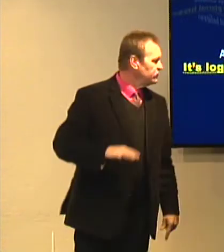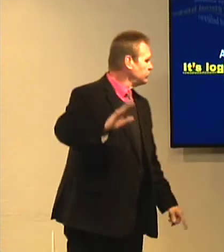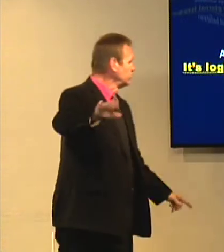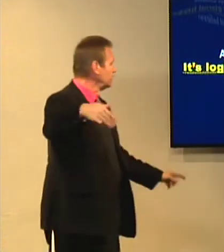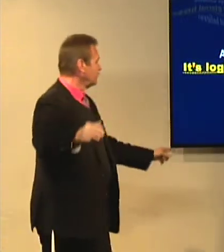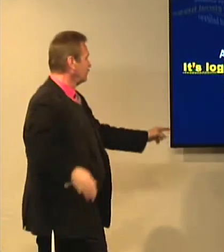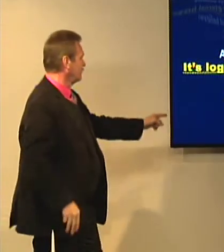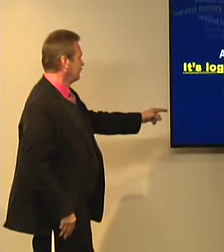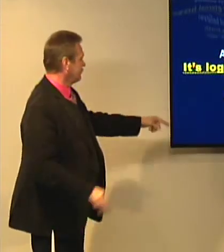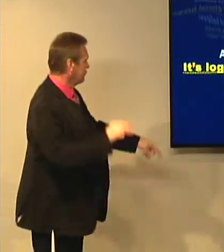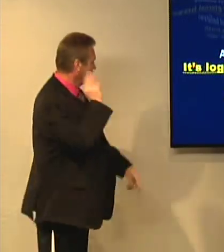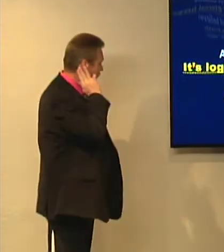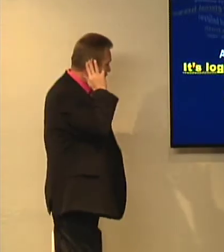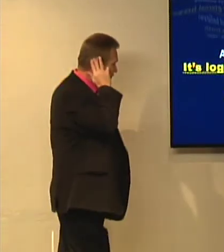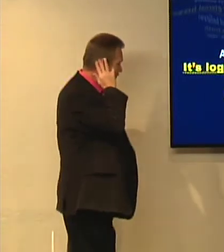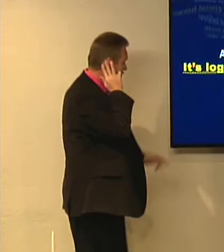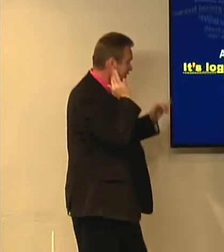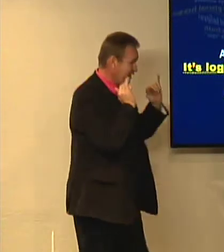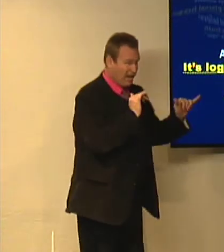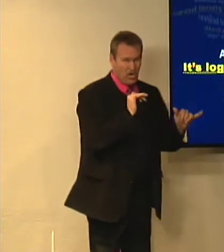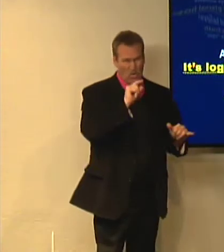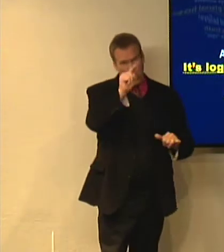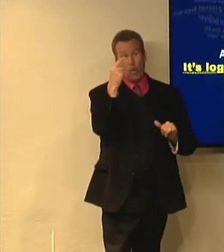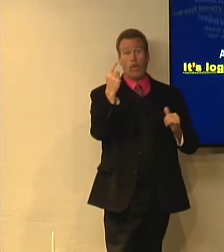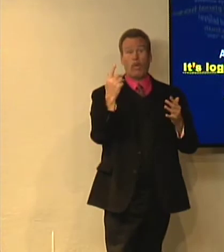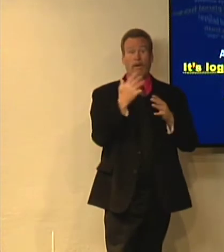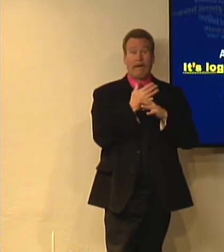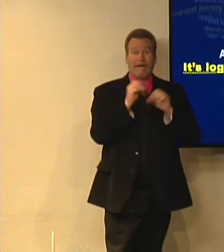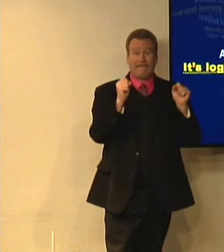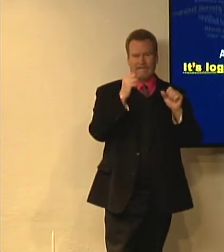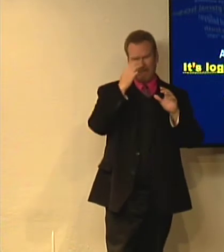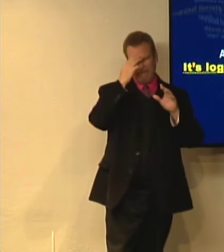not, we're not believing that we accept the fact that there is a resurrection.